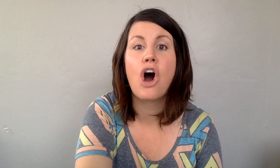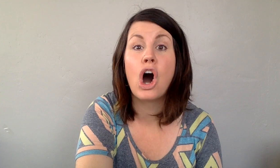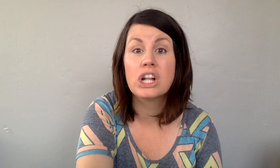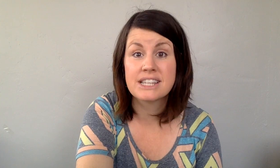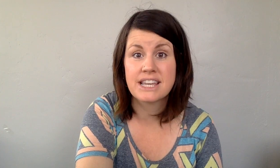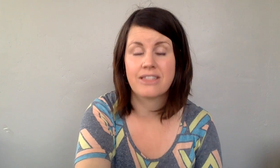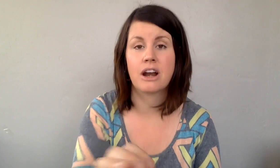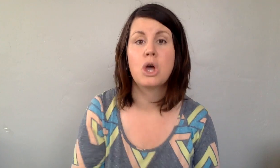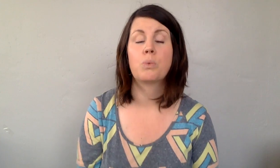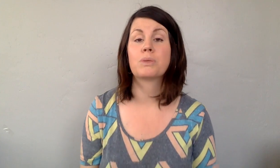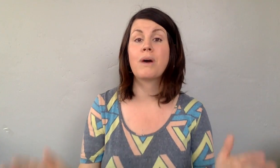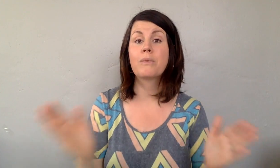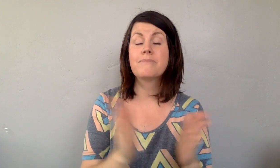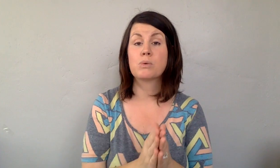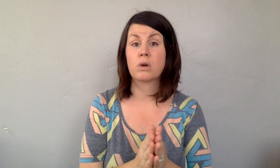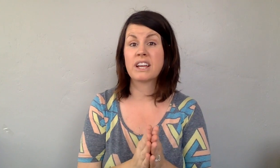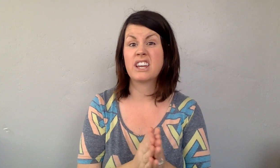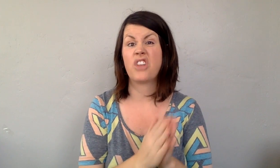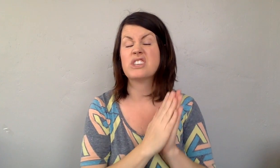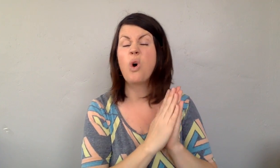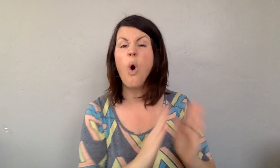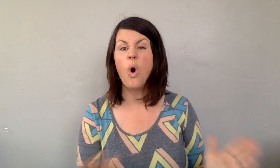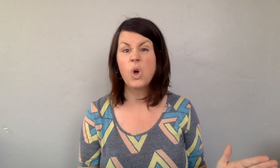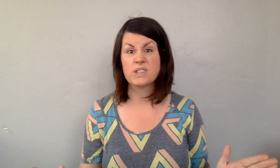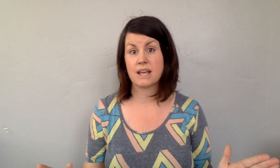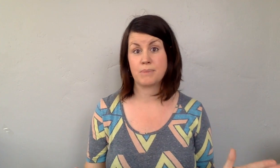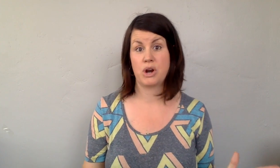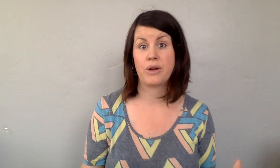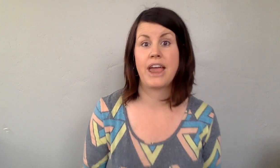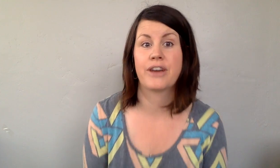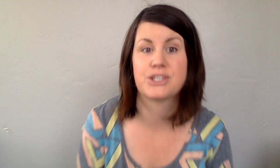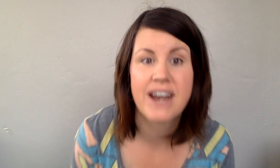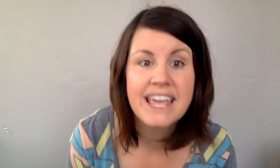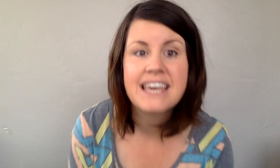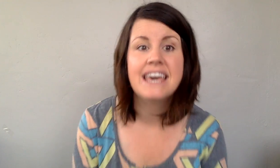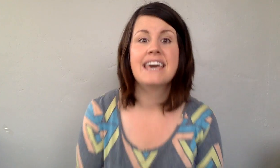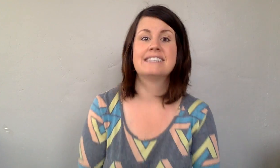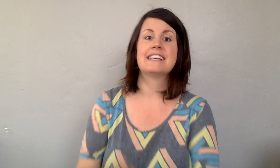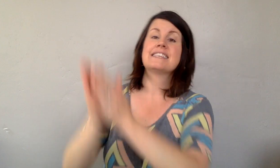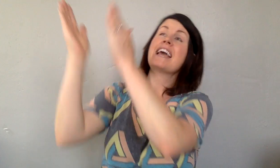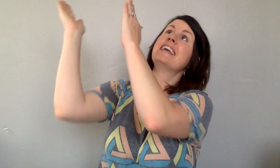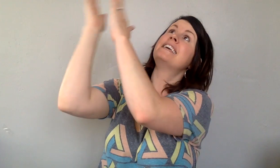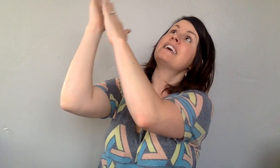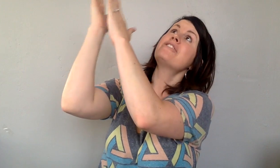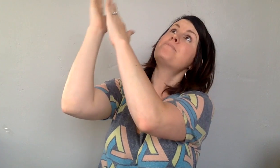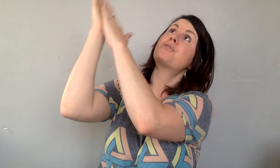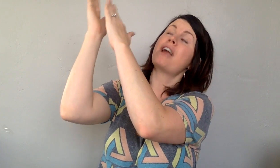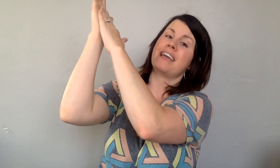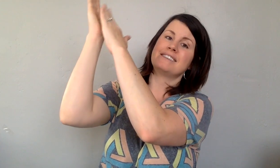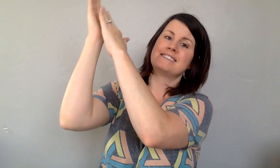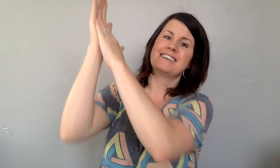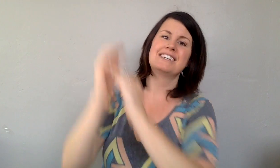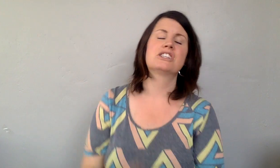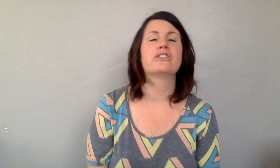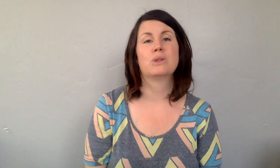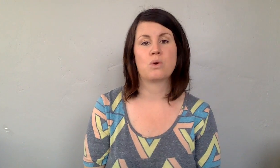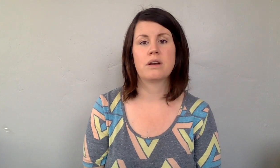all together with what we've been working on this whole summer, okay? You guys ready? It says, give praise to the Lord.